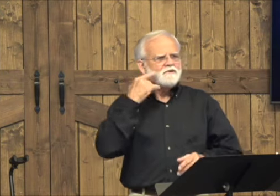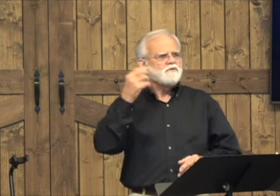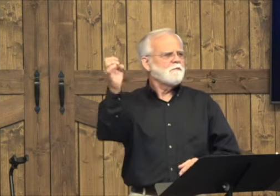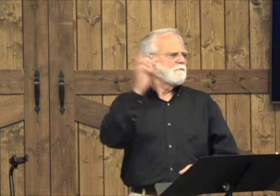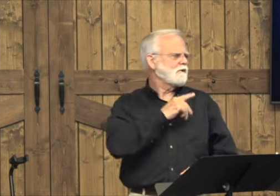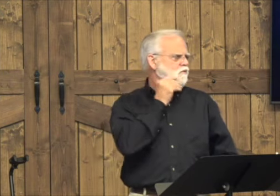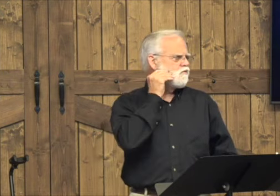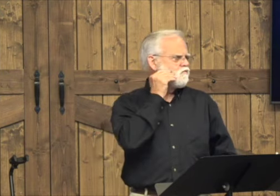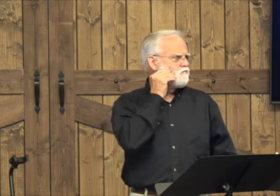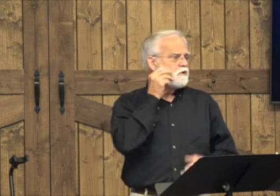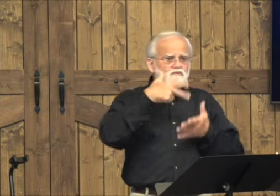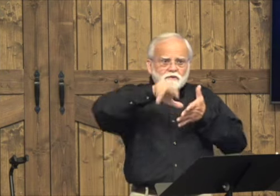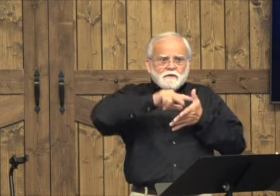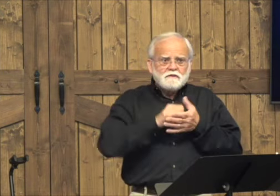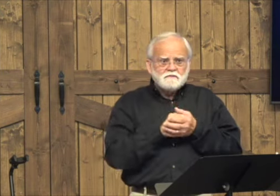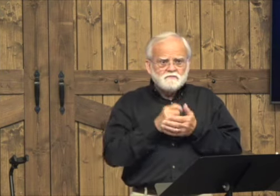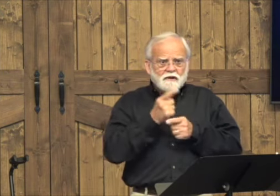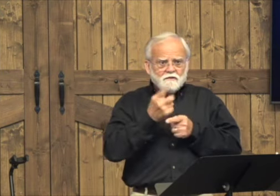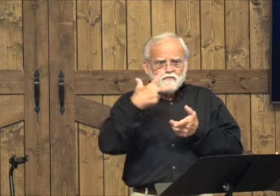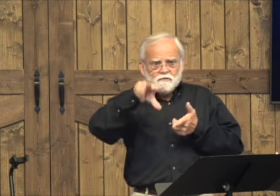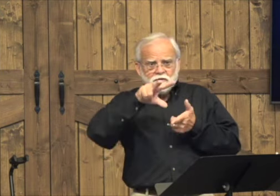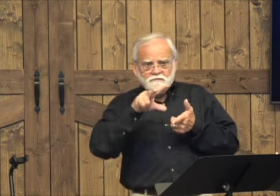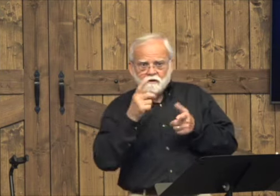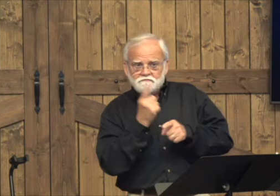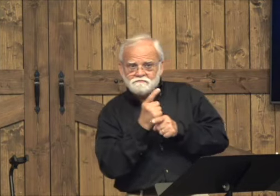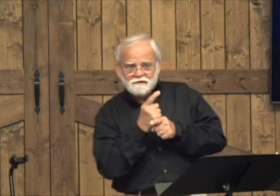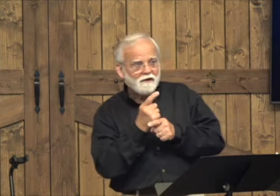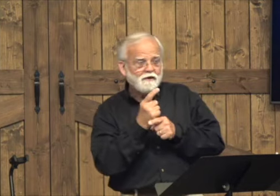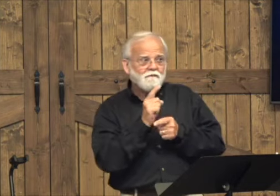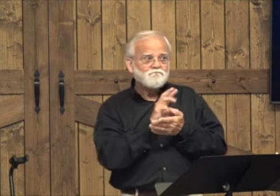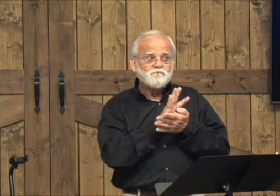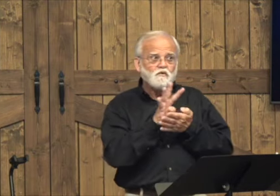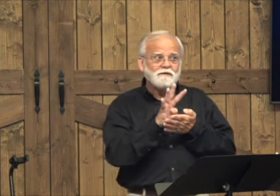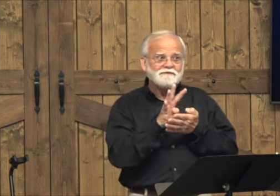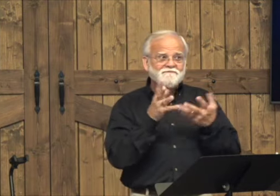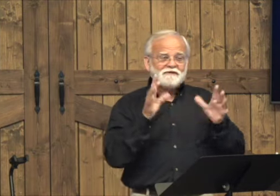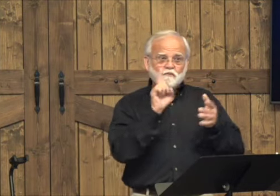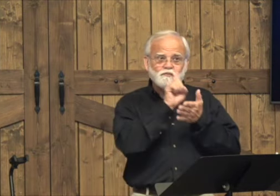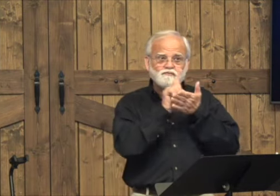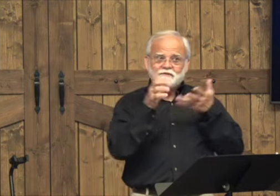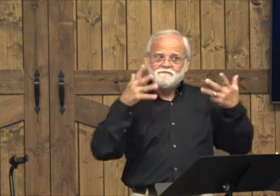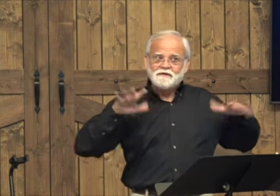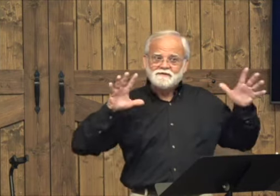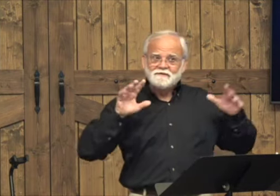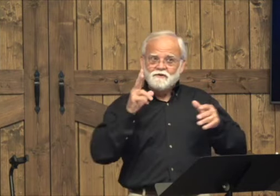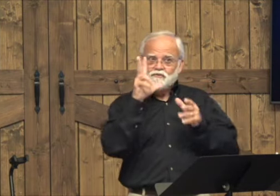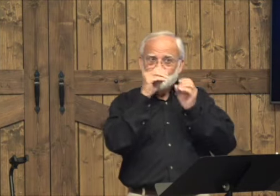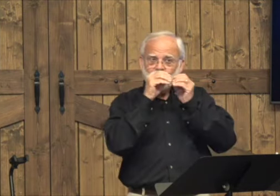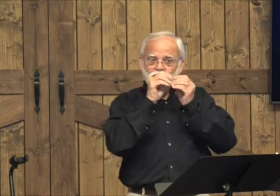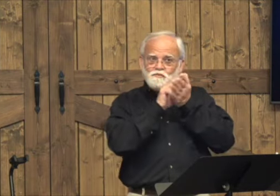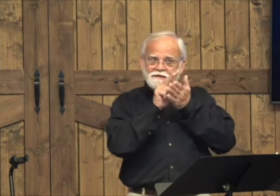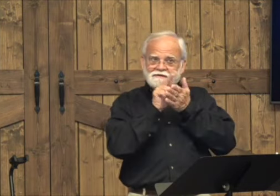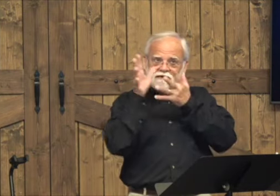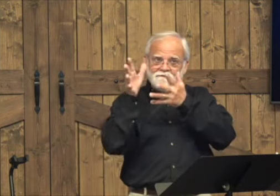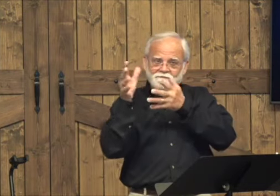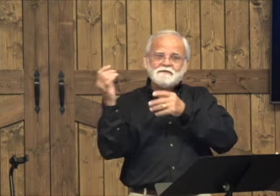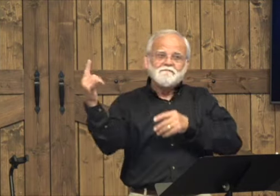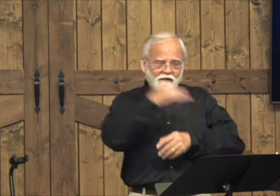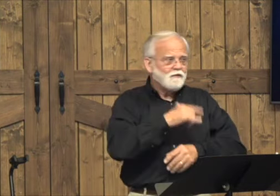God will allow him to come back in three weeks. It's not four weeks. He's in there a week. He's got three more weeks.